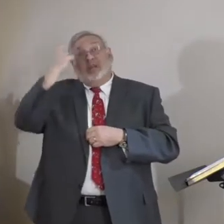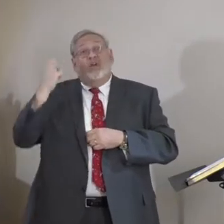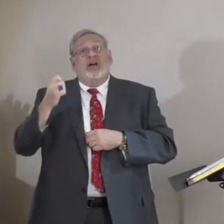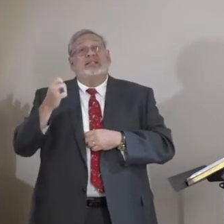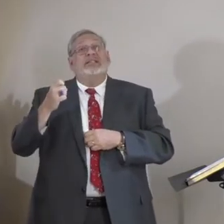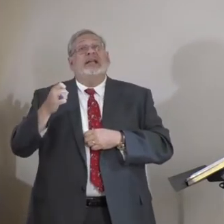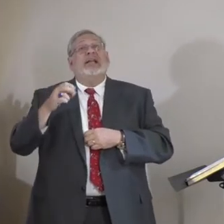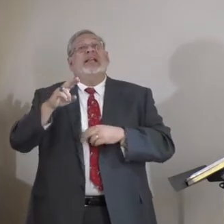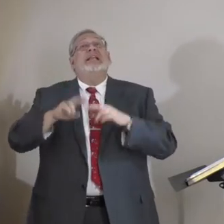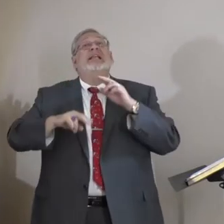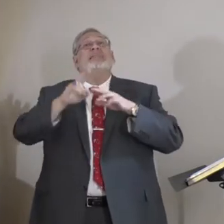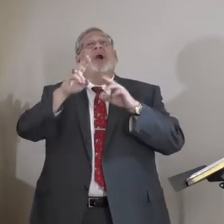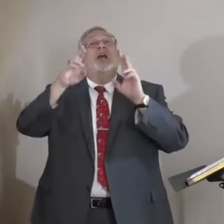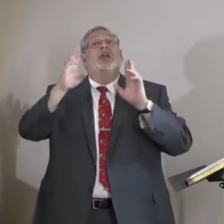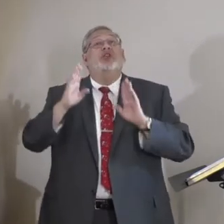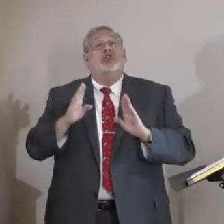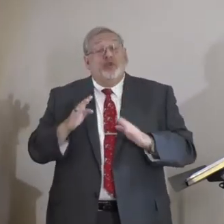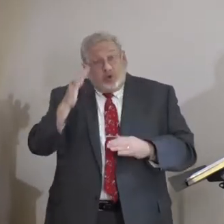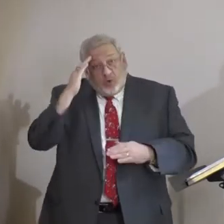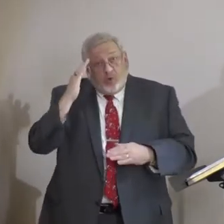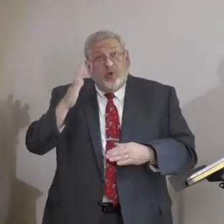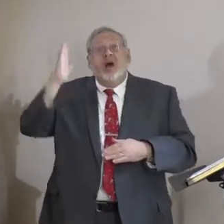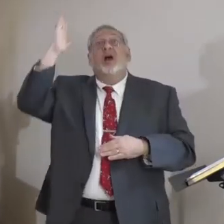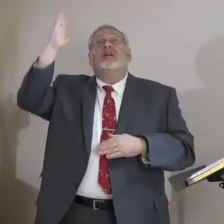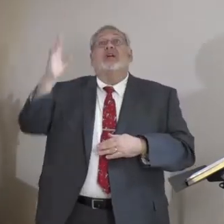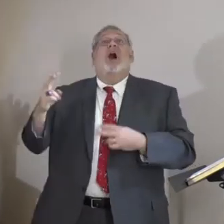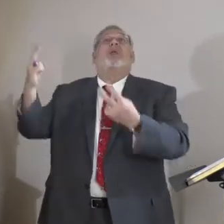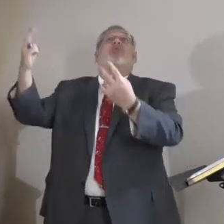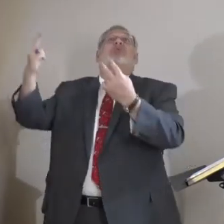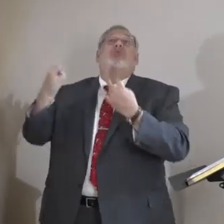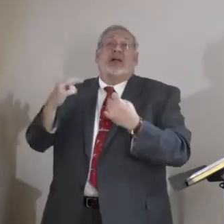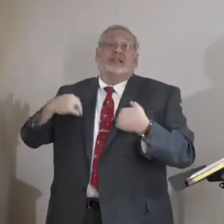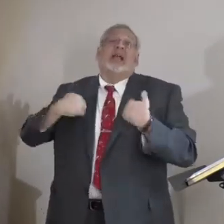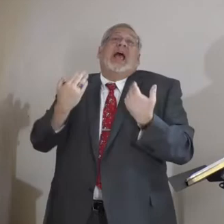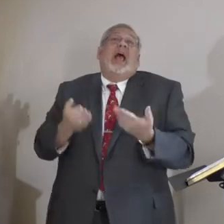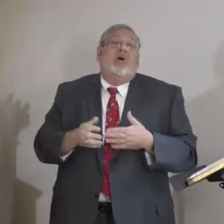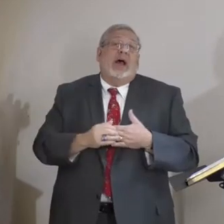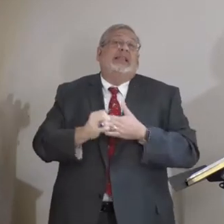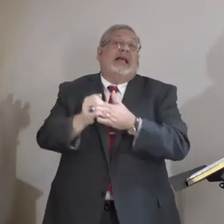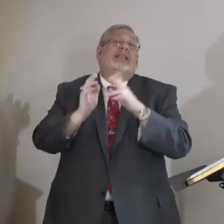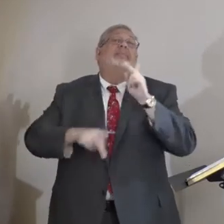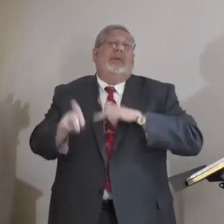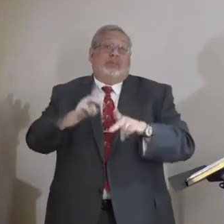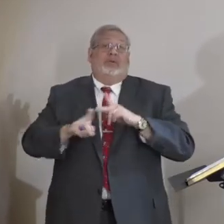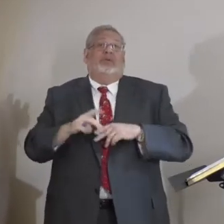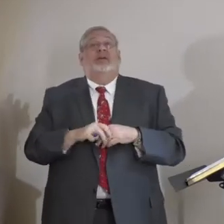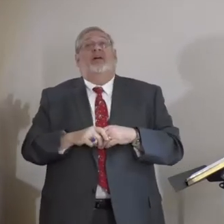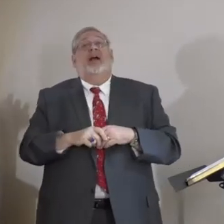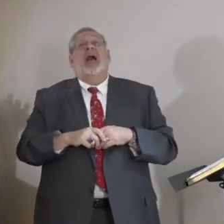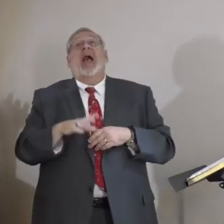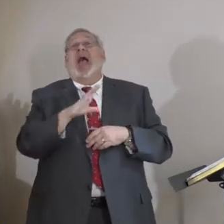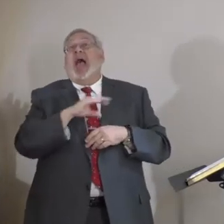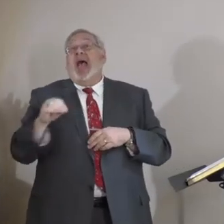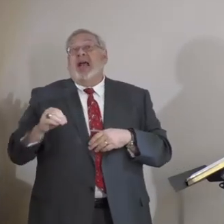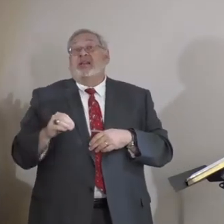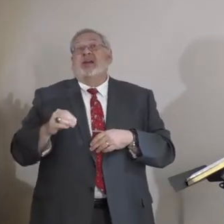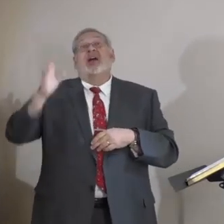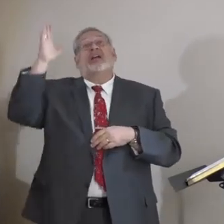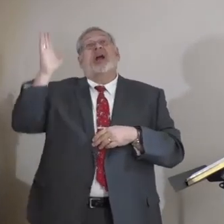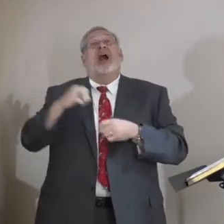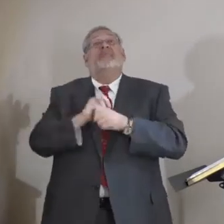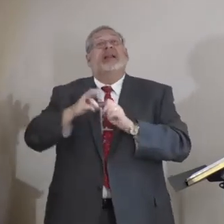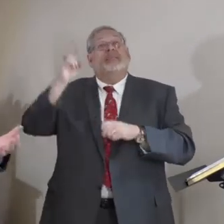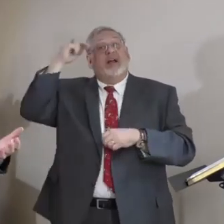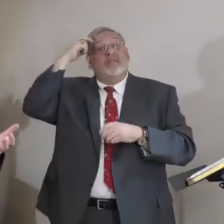that he was accountable to God for the way that he led the people. He also realized that God had made him the governor for a very